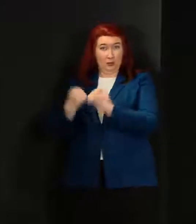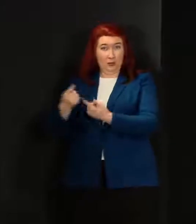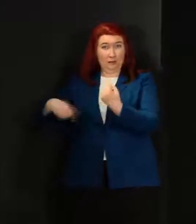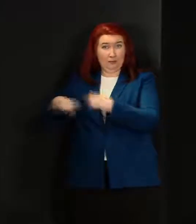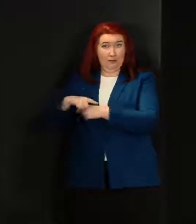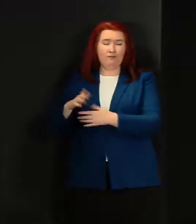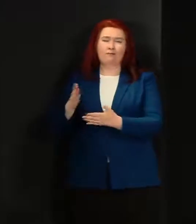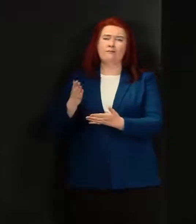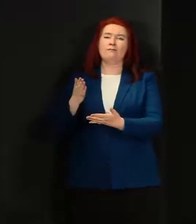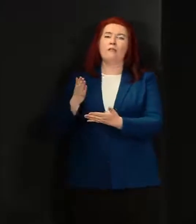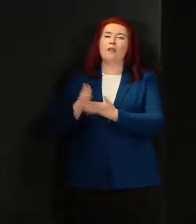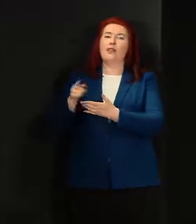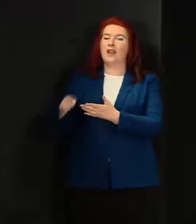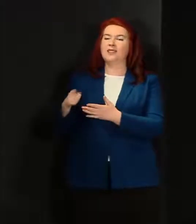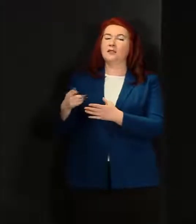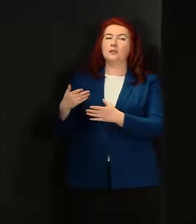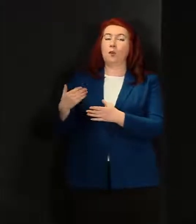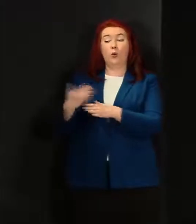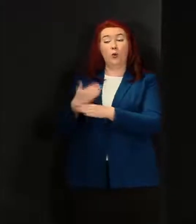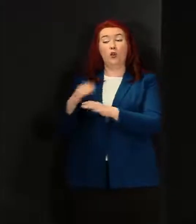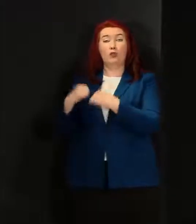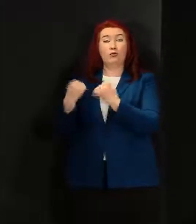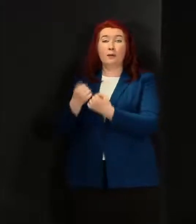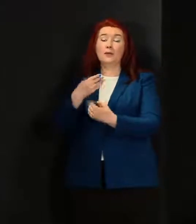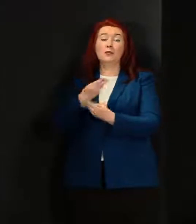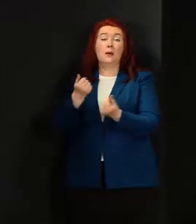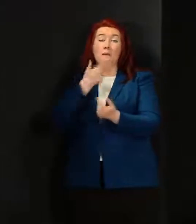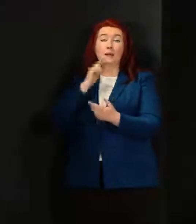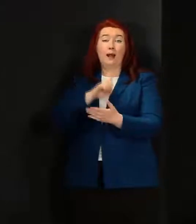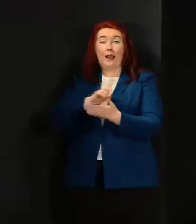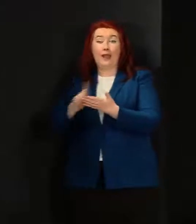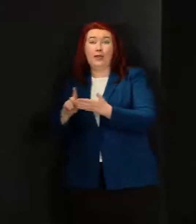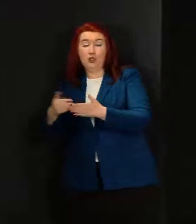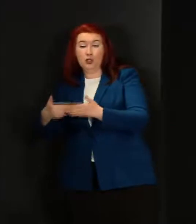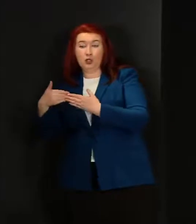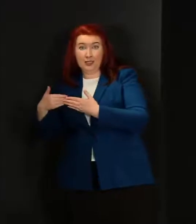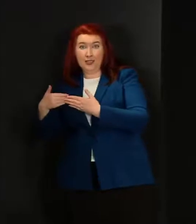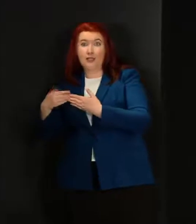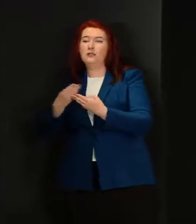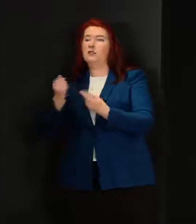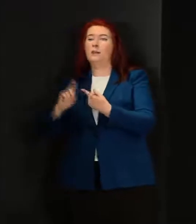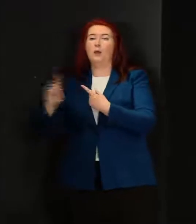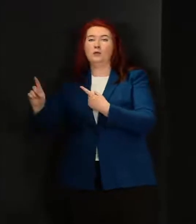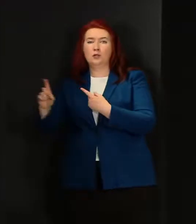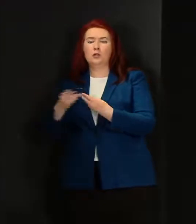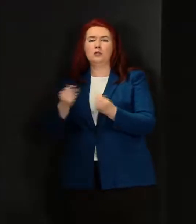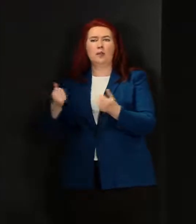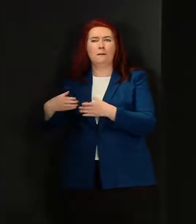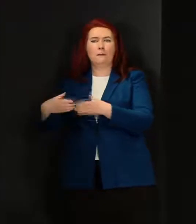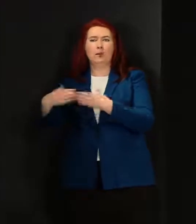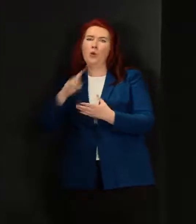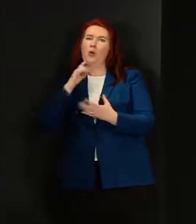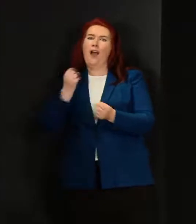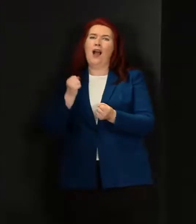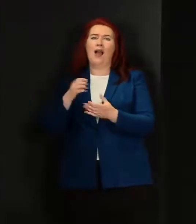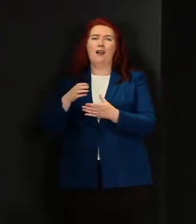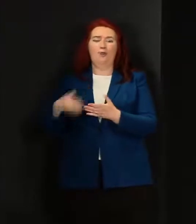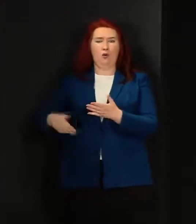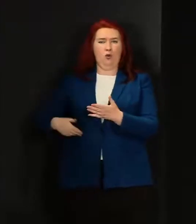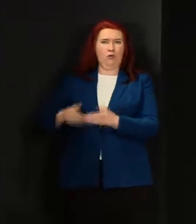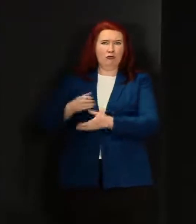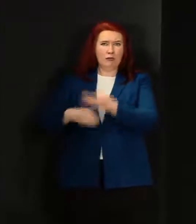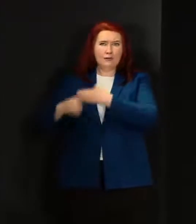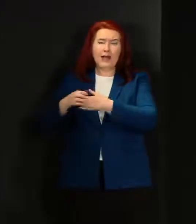a working group anyway people have moved in and out of it the core has stayed the same those with solid organ transplants with most